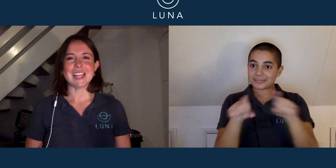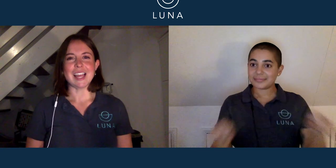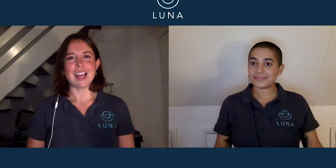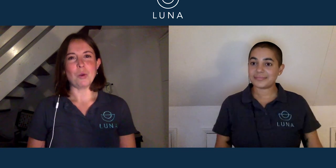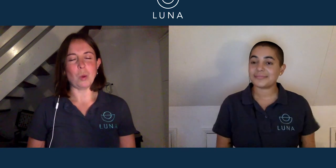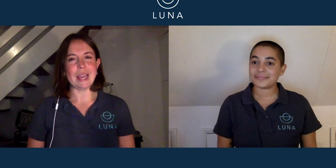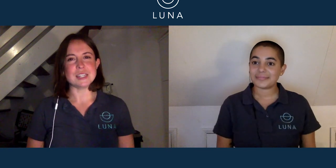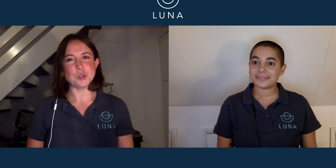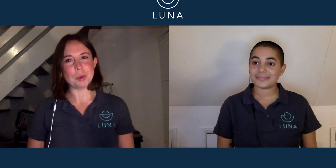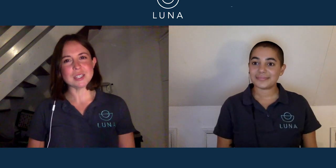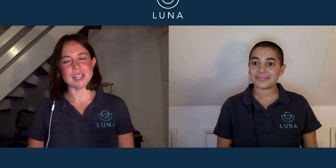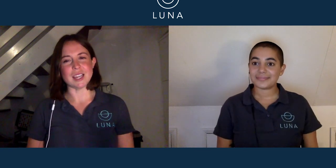Where is your body?